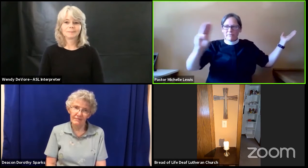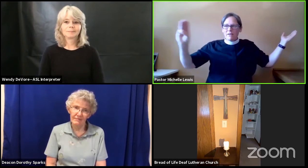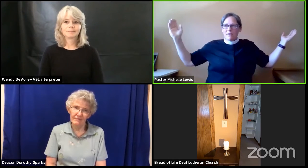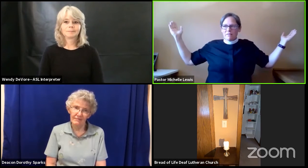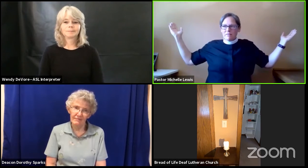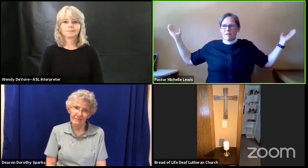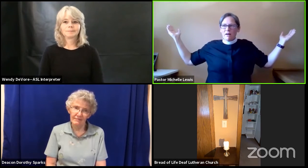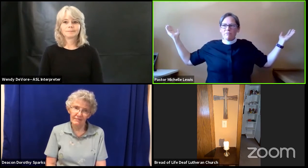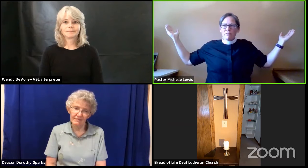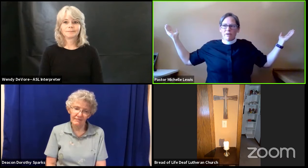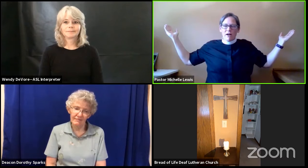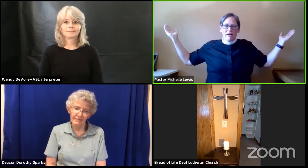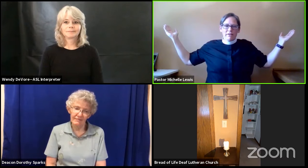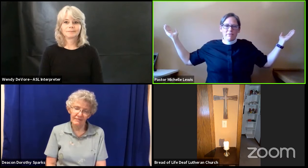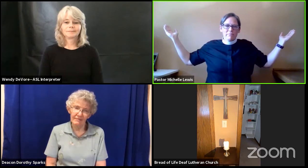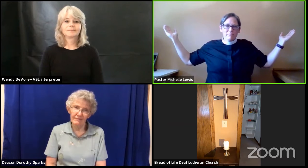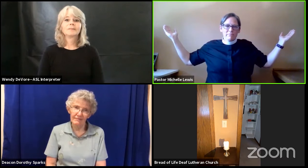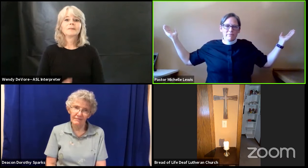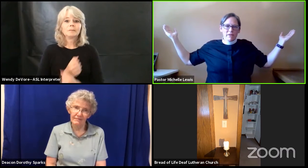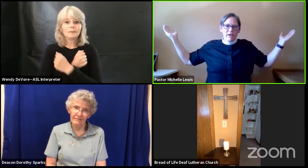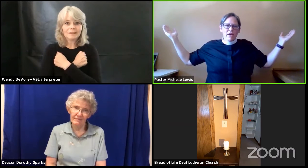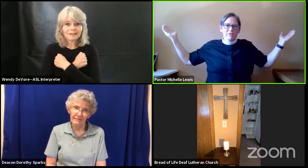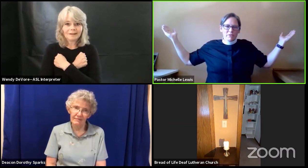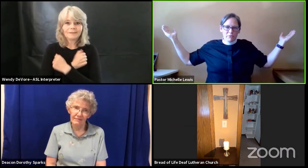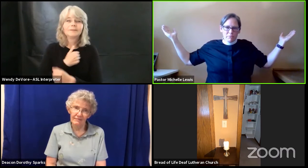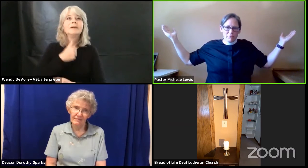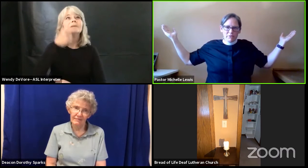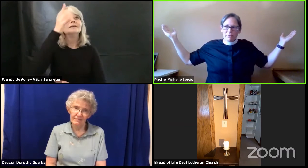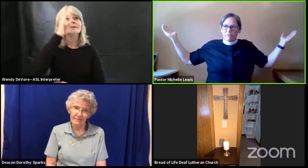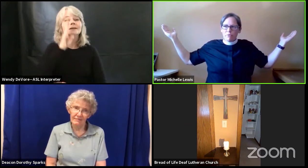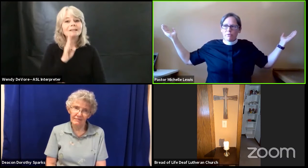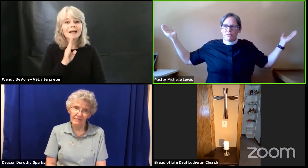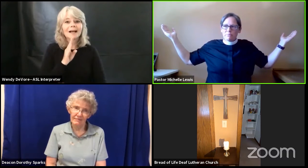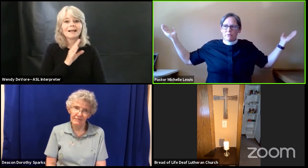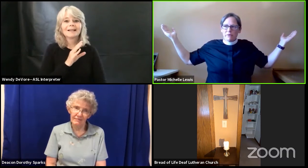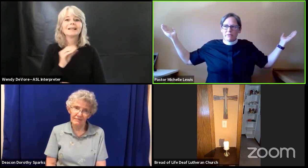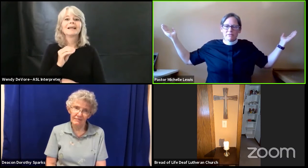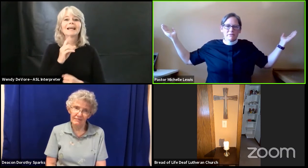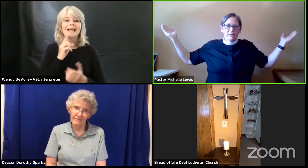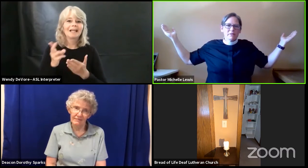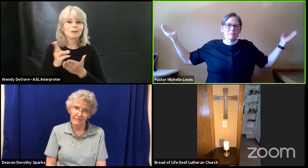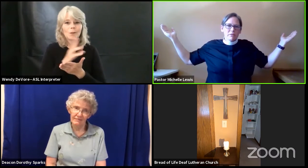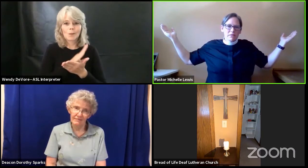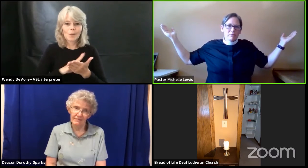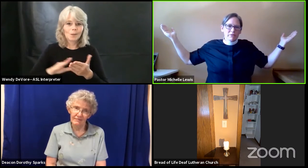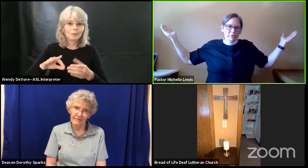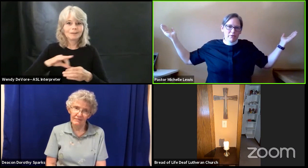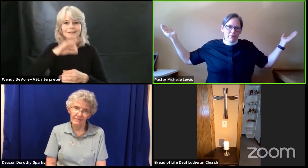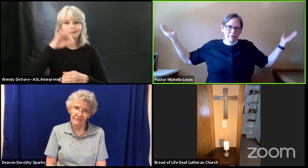the love of God and the communion of the Holy Spirit be with you all